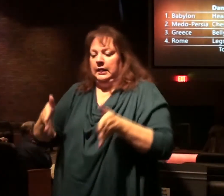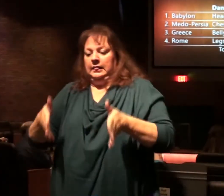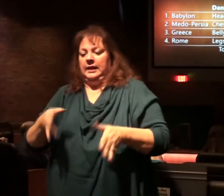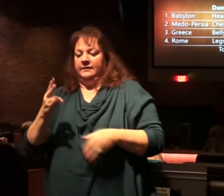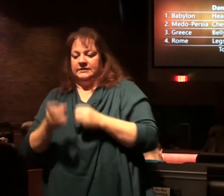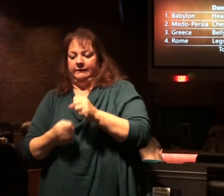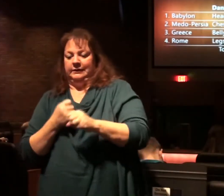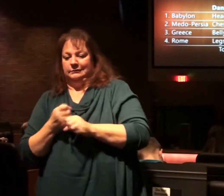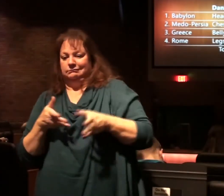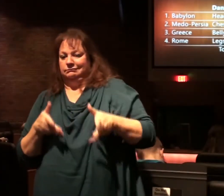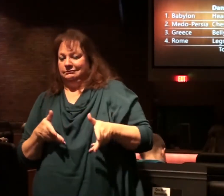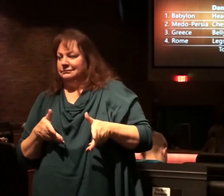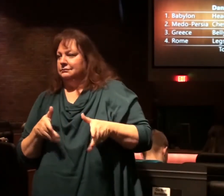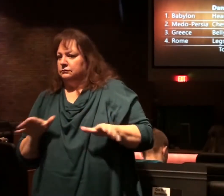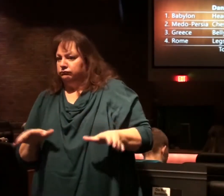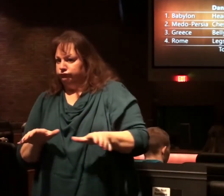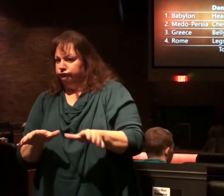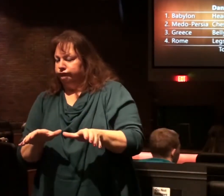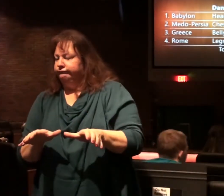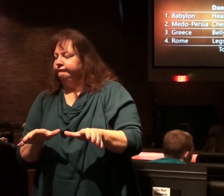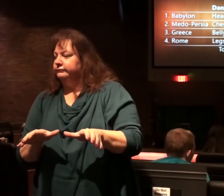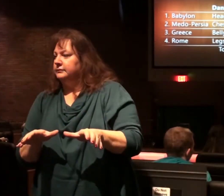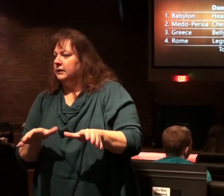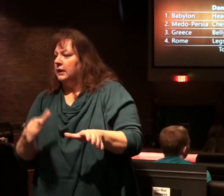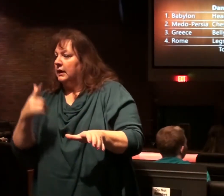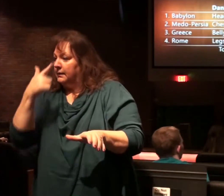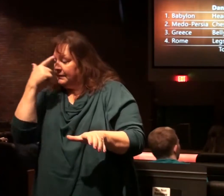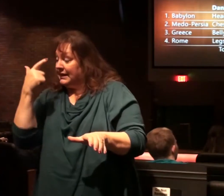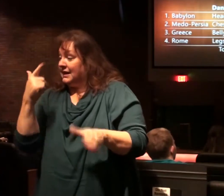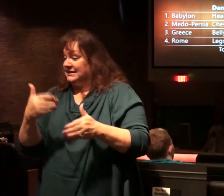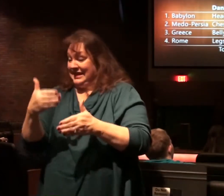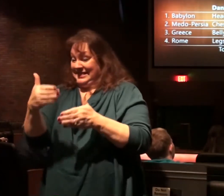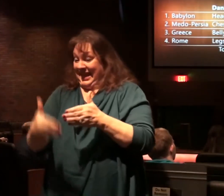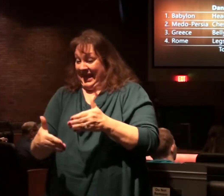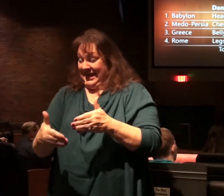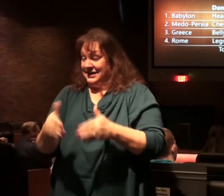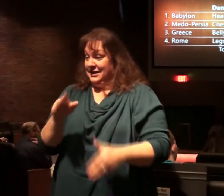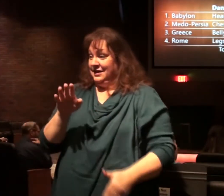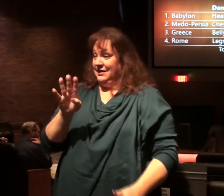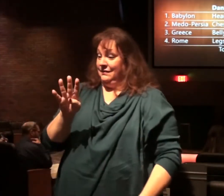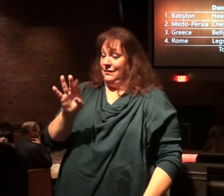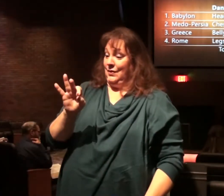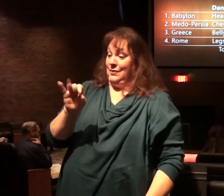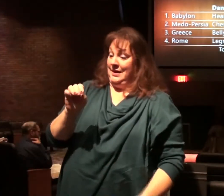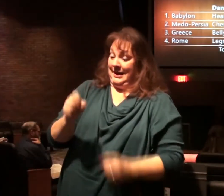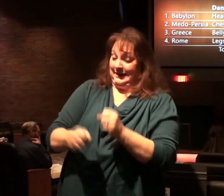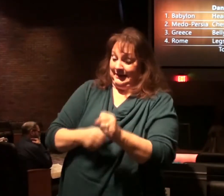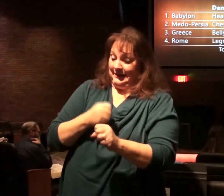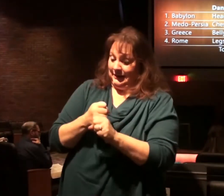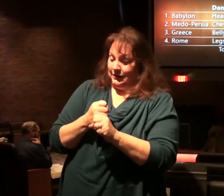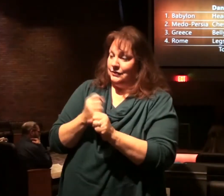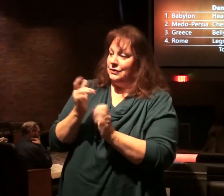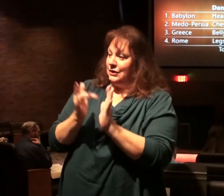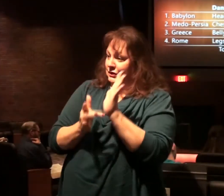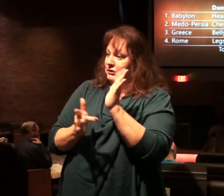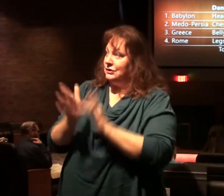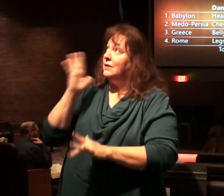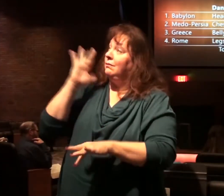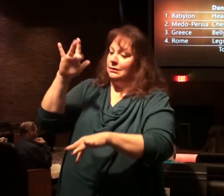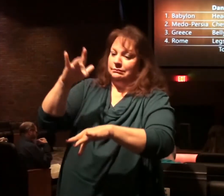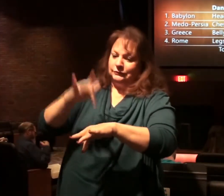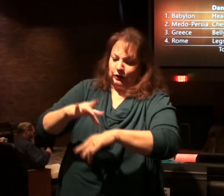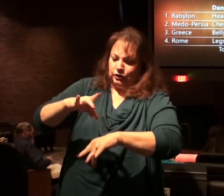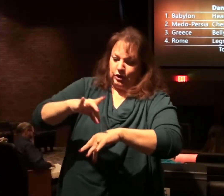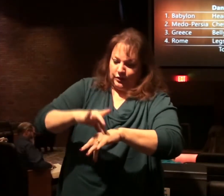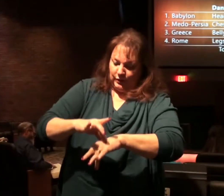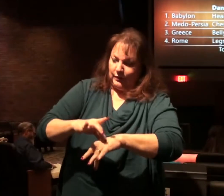The plan's not done. Because at the end of this 490 year period, Christ will come to earth